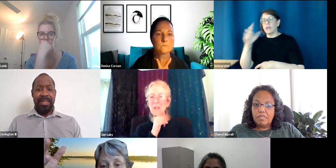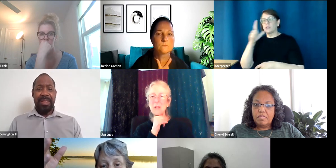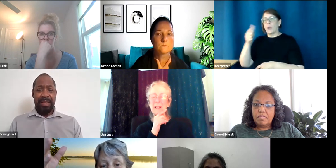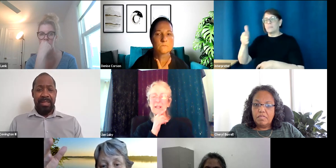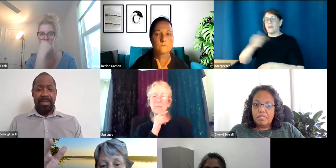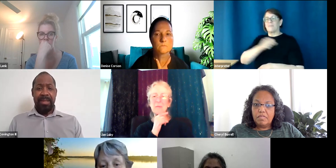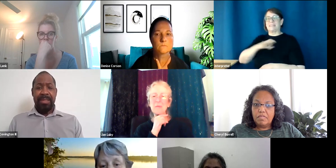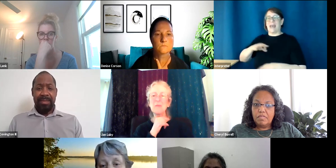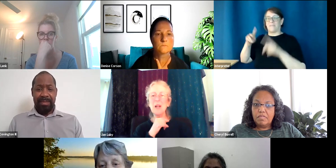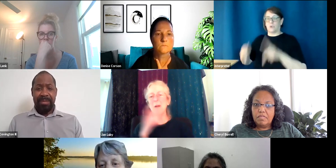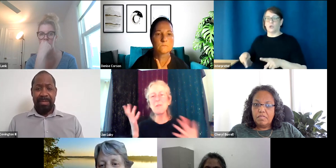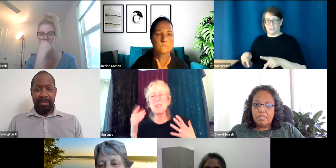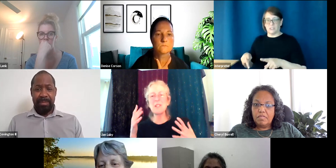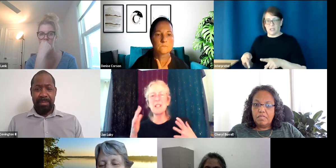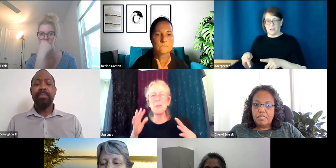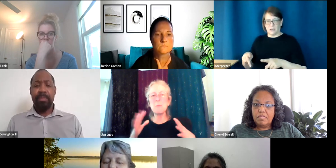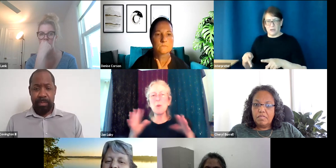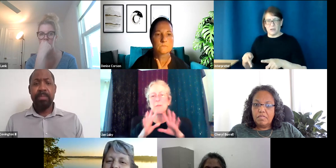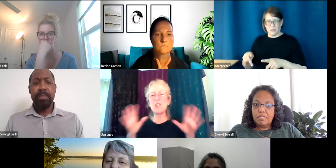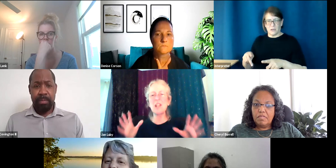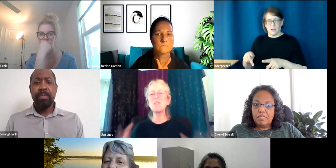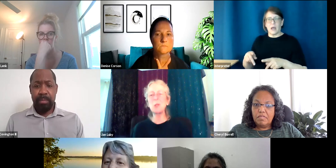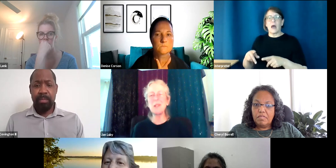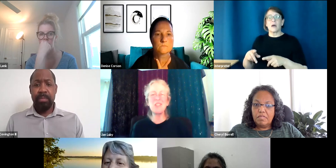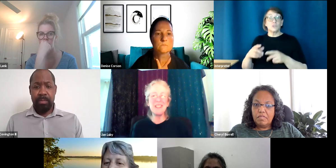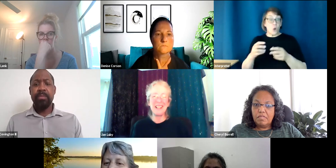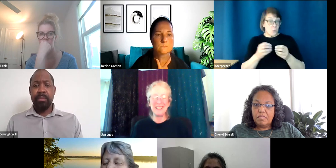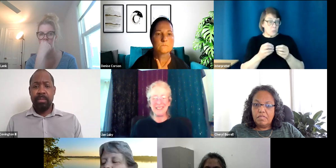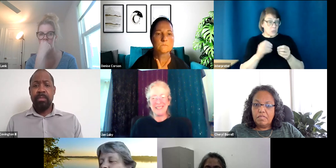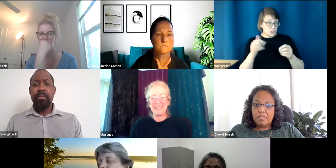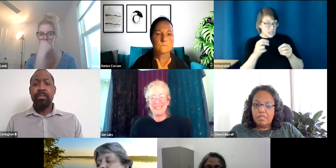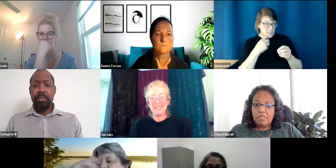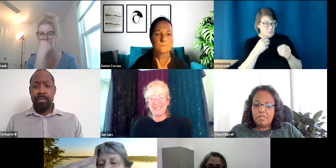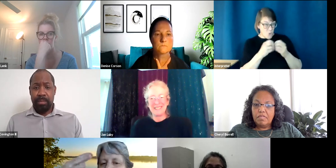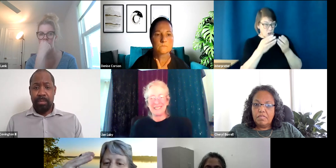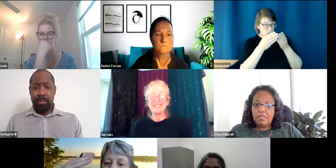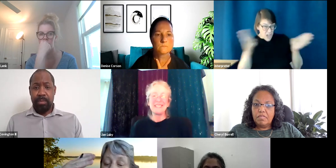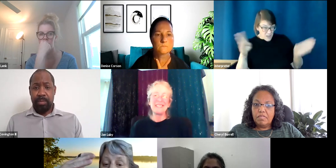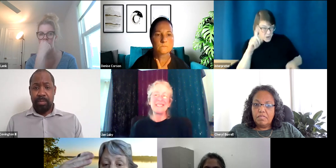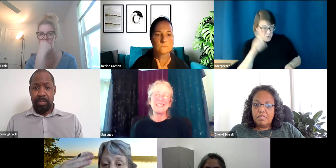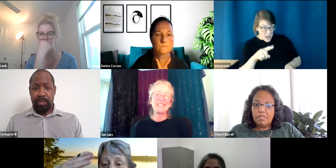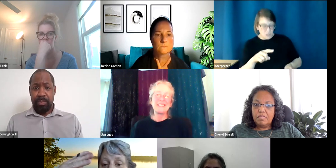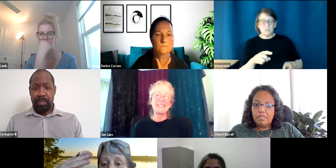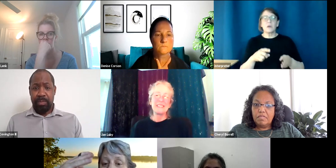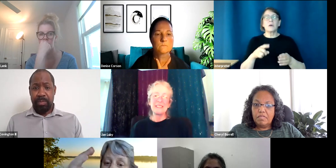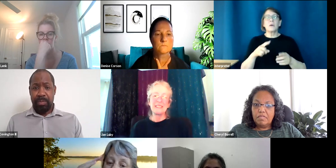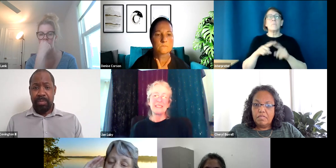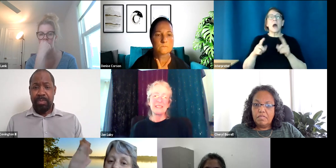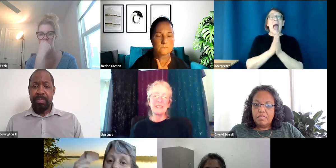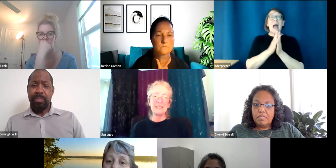Okay. You know. More of a general question. Yeah. Yeah. But general agenda items, send those